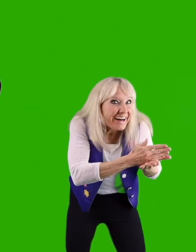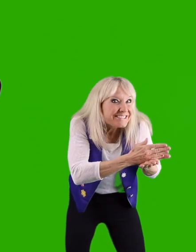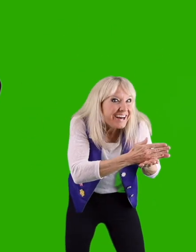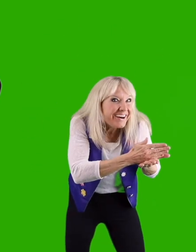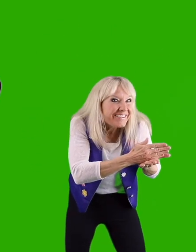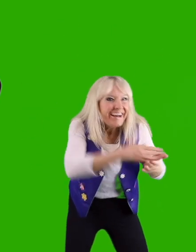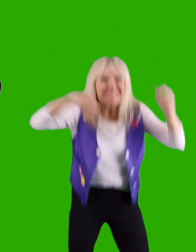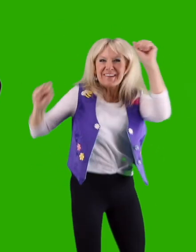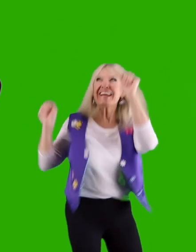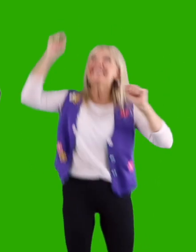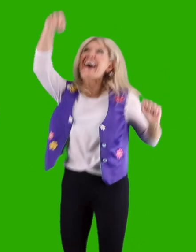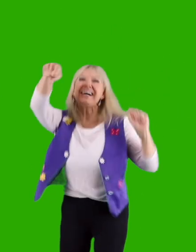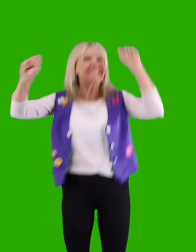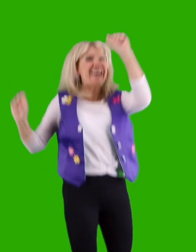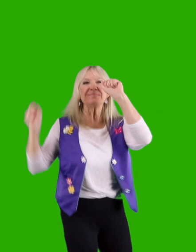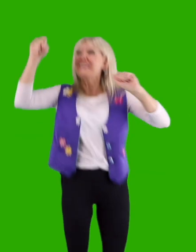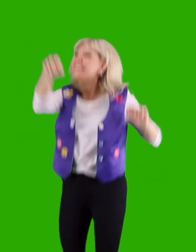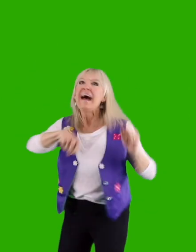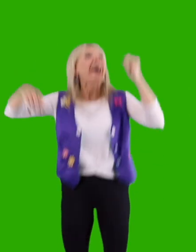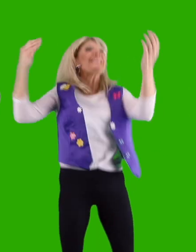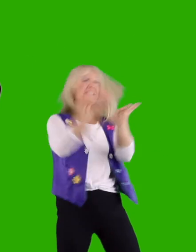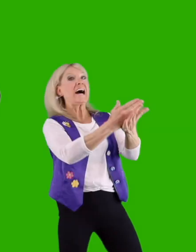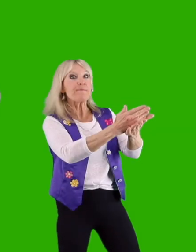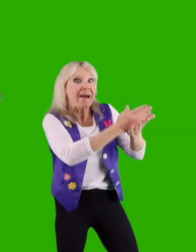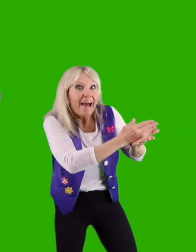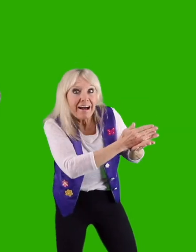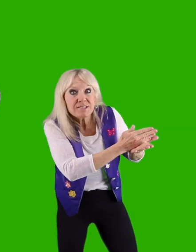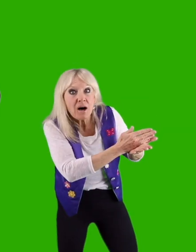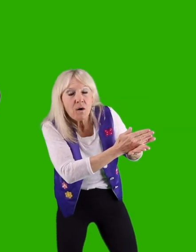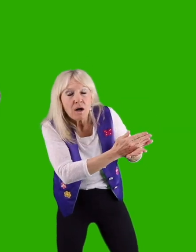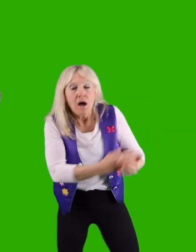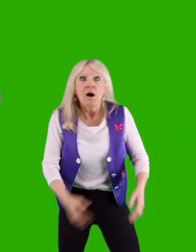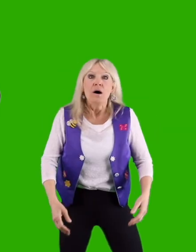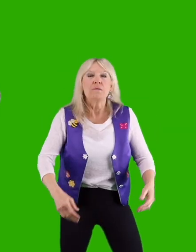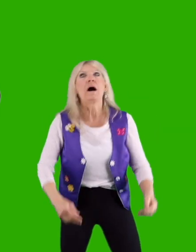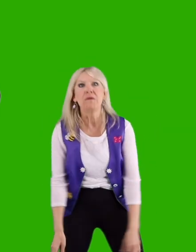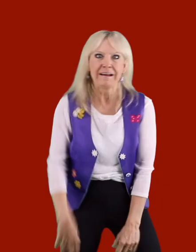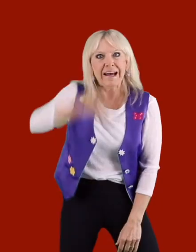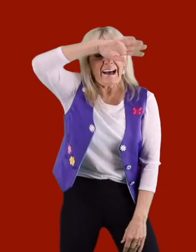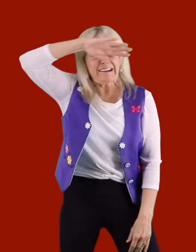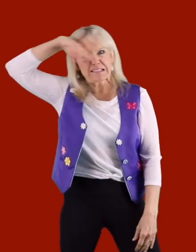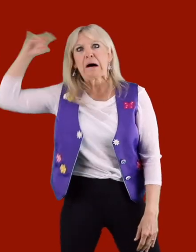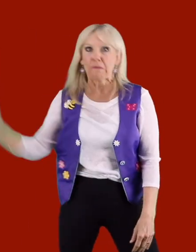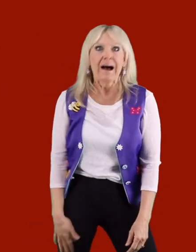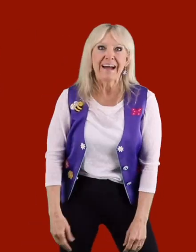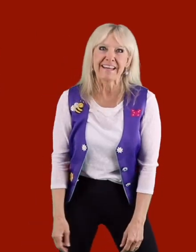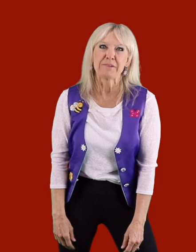Alto! Brink up! And stop! Alto! Alto! I think we